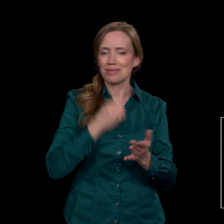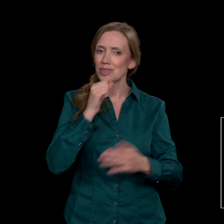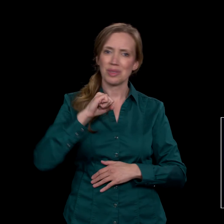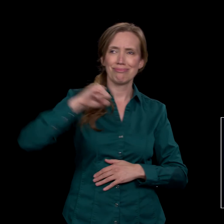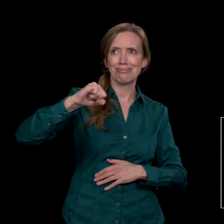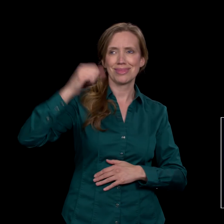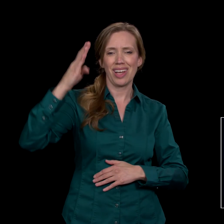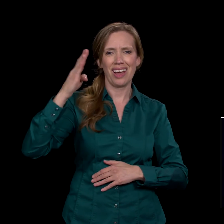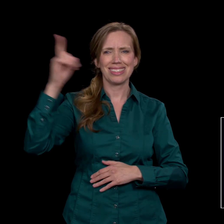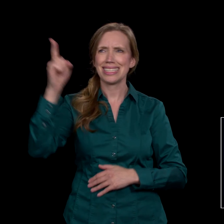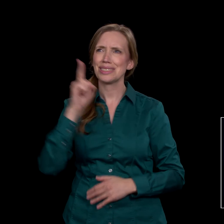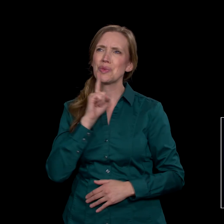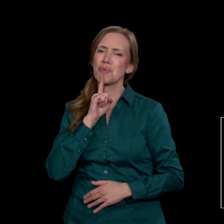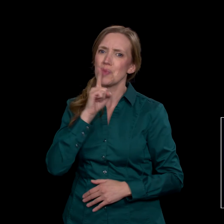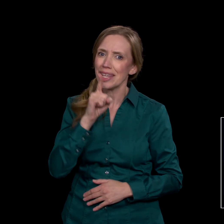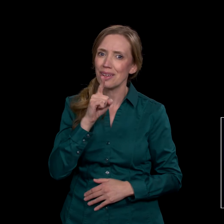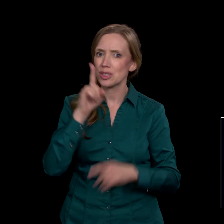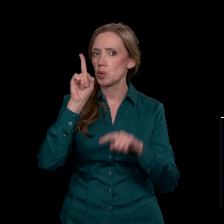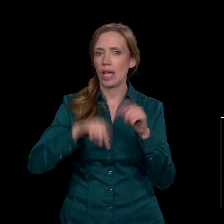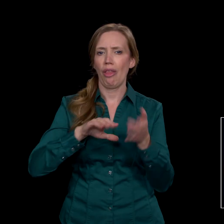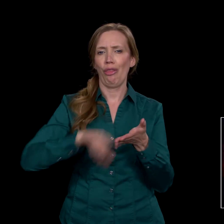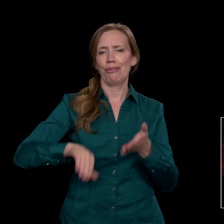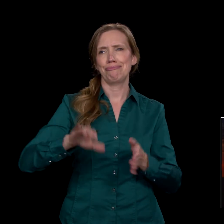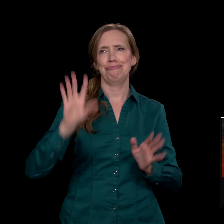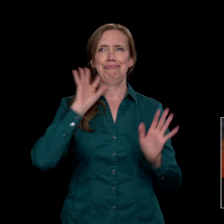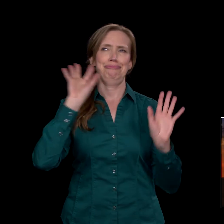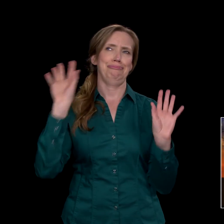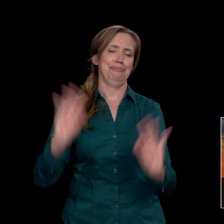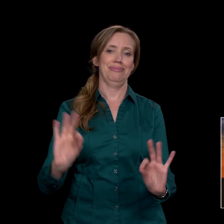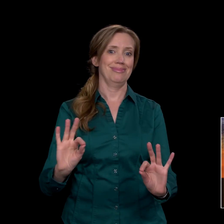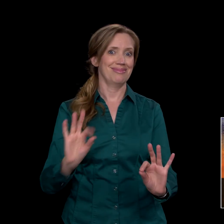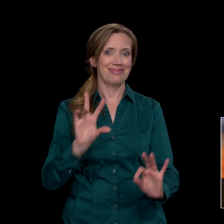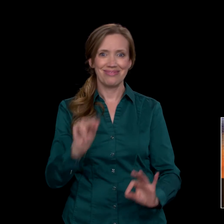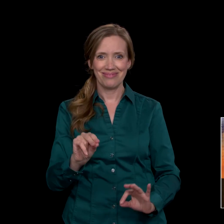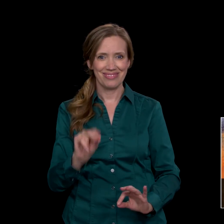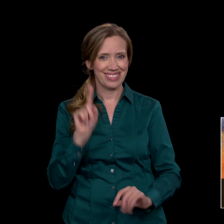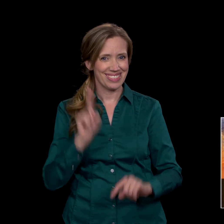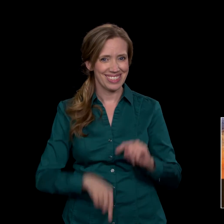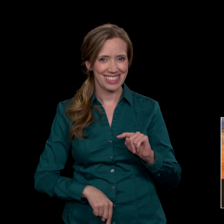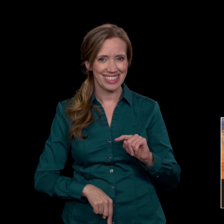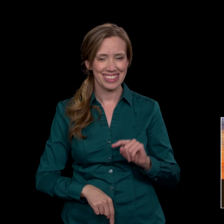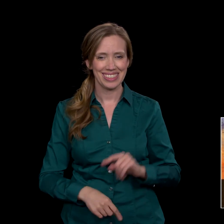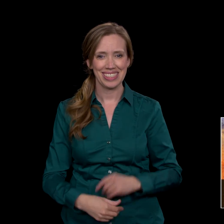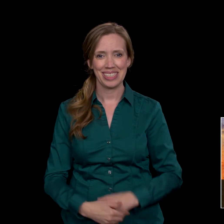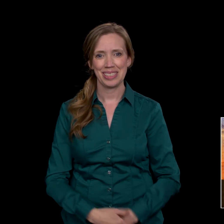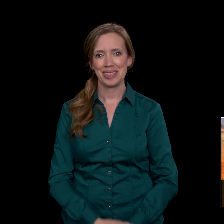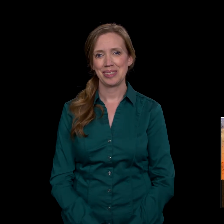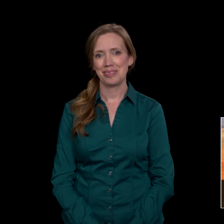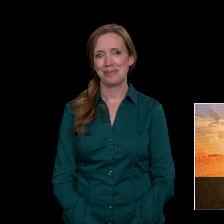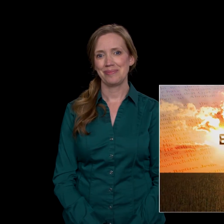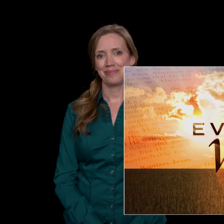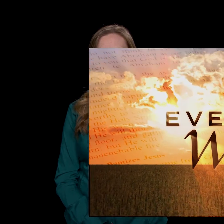He's much too real to dismiss. I'm John Bradshaw for It Is Written. Let's live today by every word.